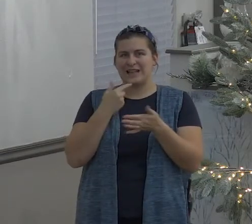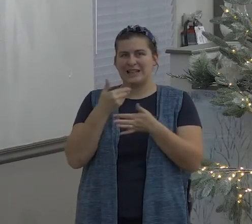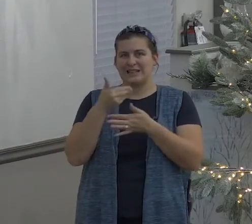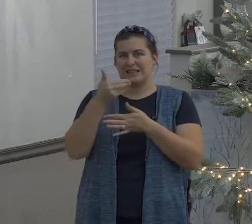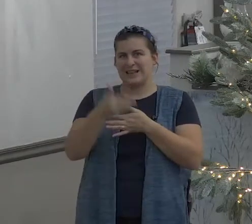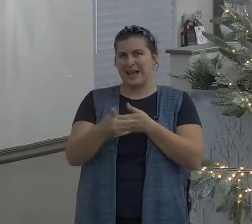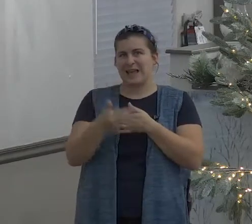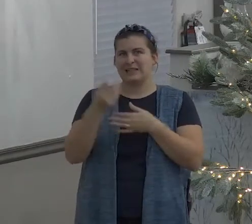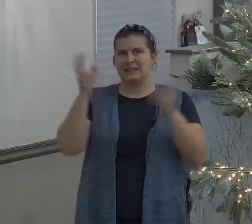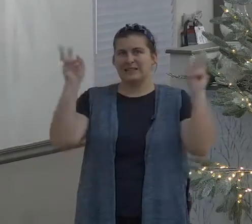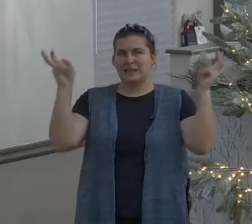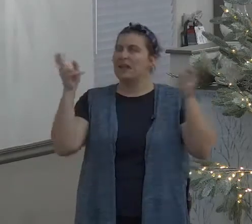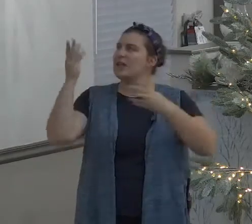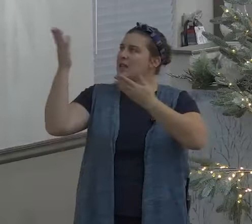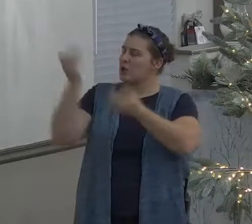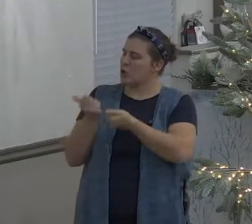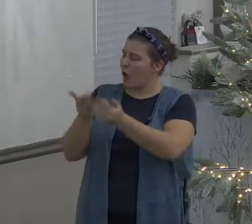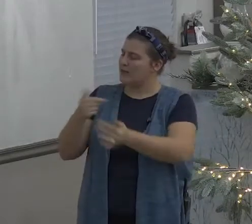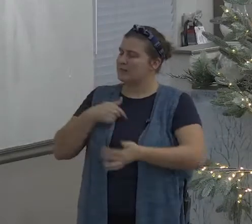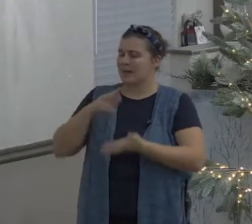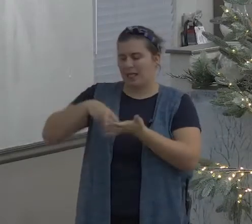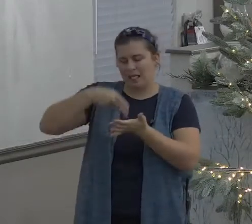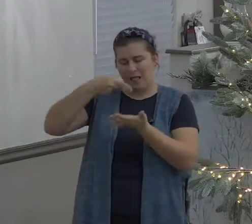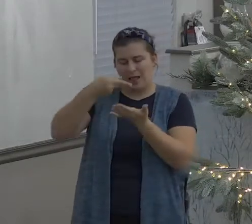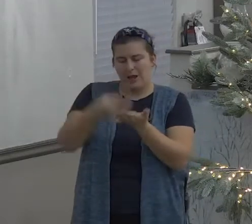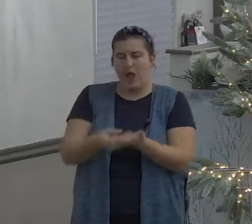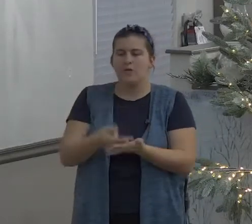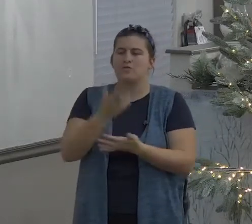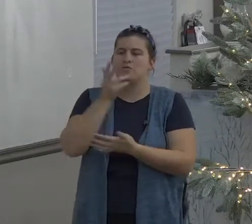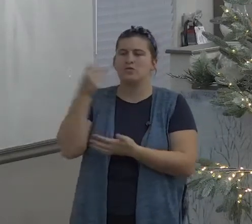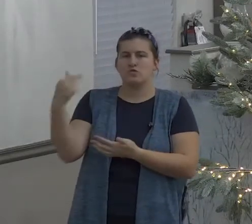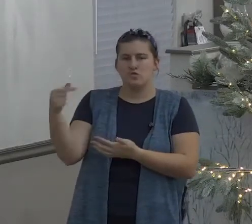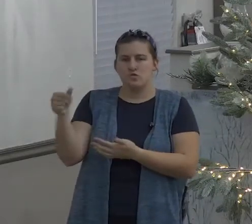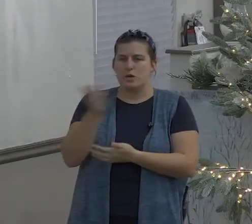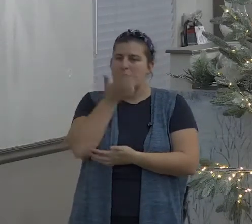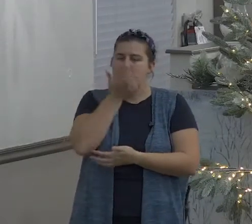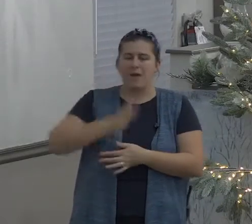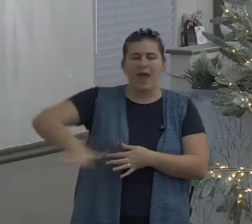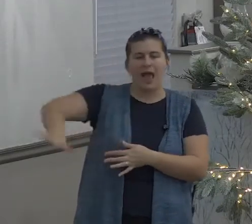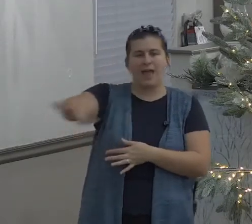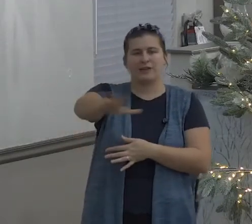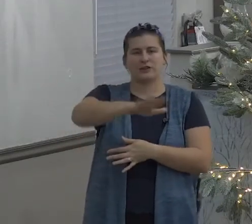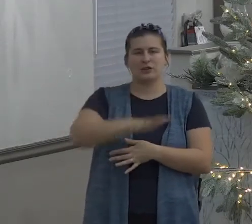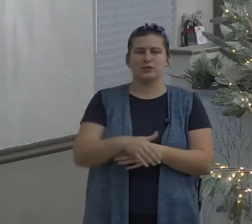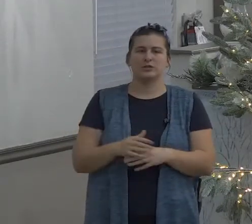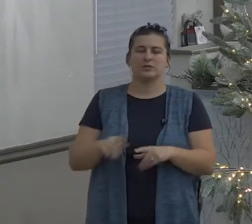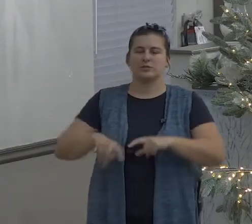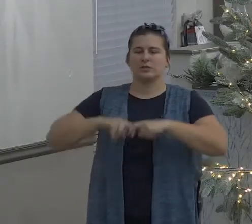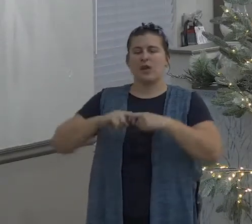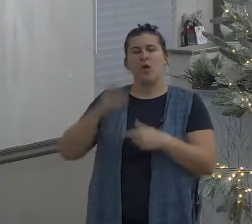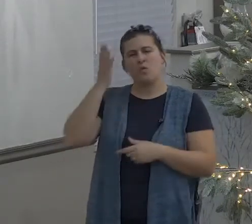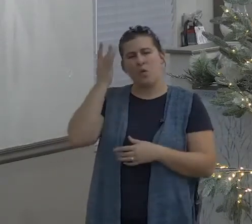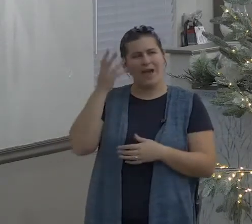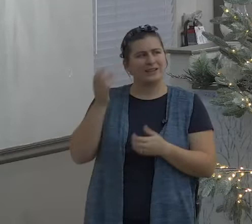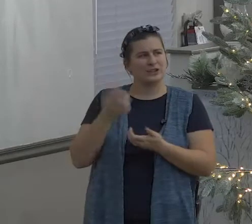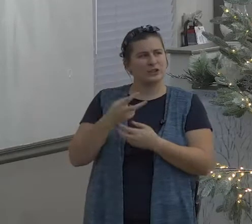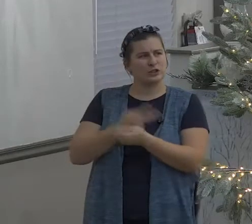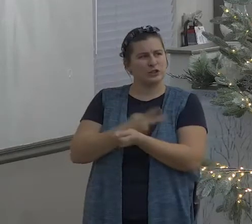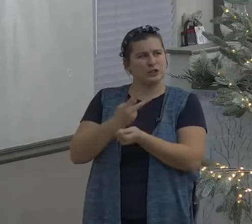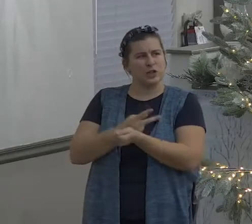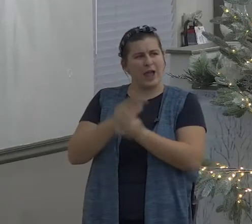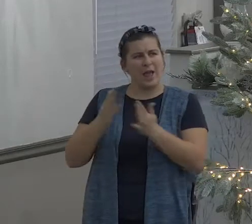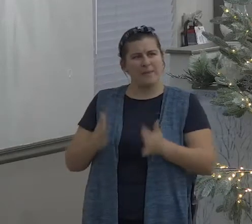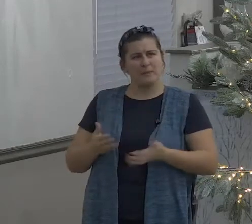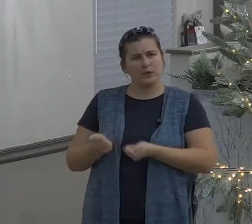I like that that's the way it should be amen well then look at the next part of the passage